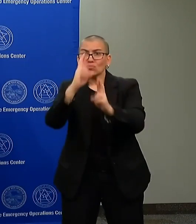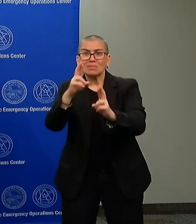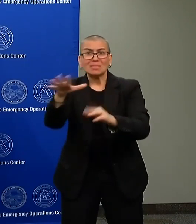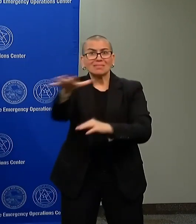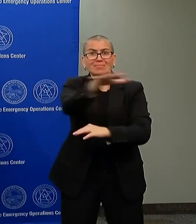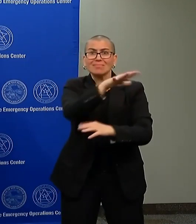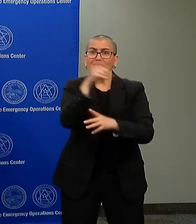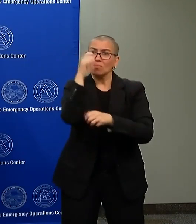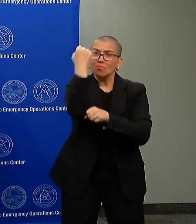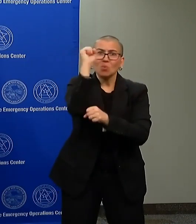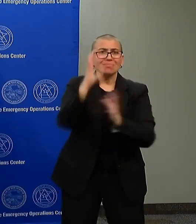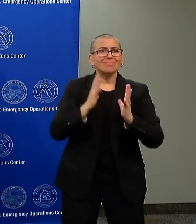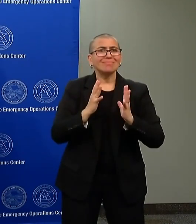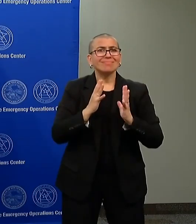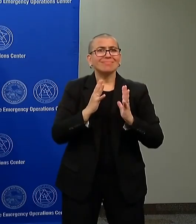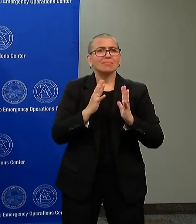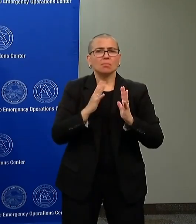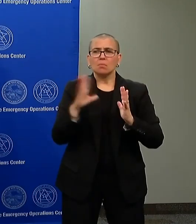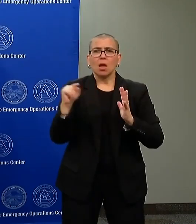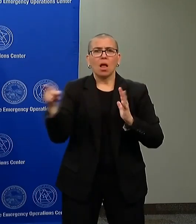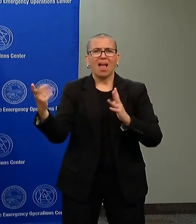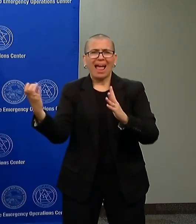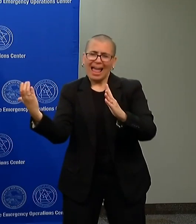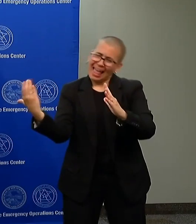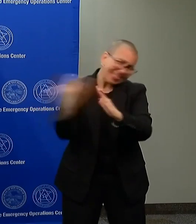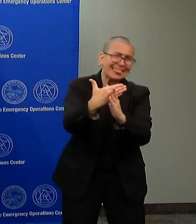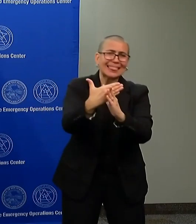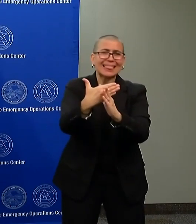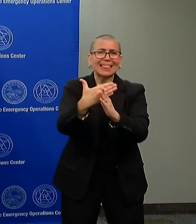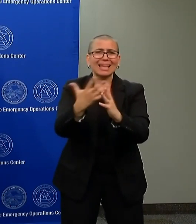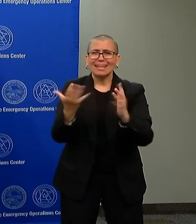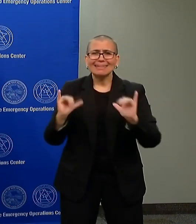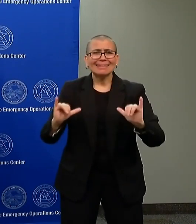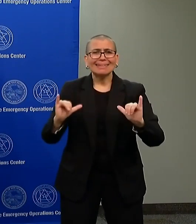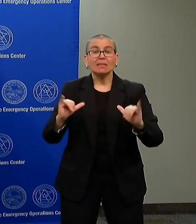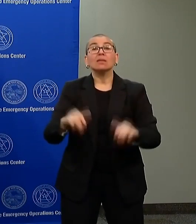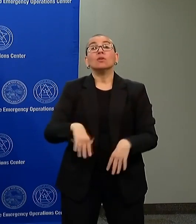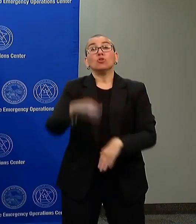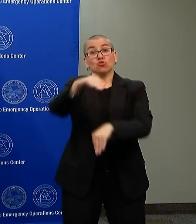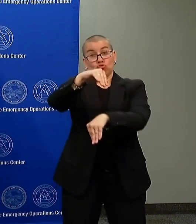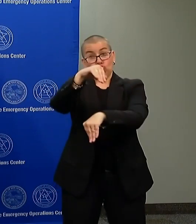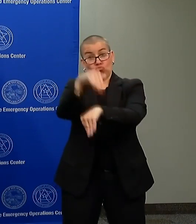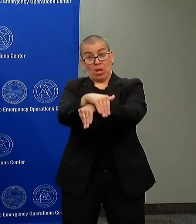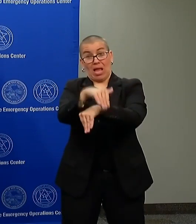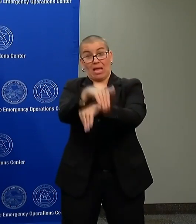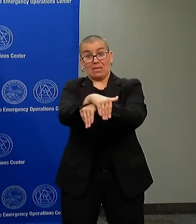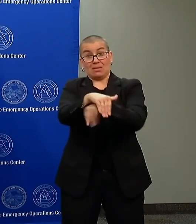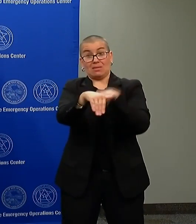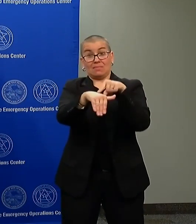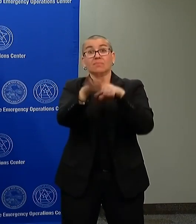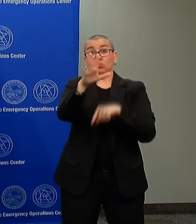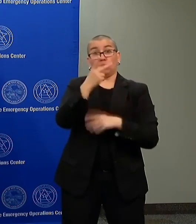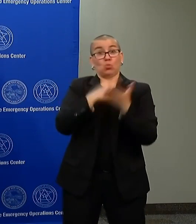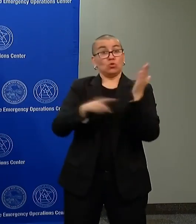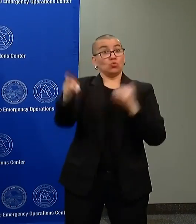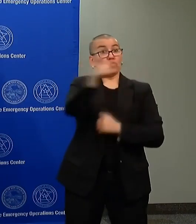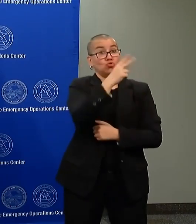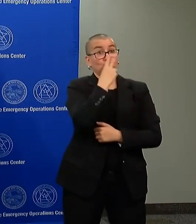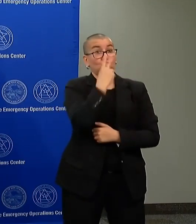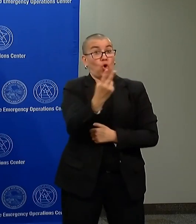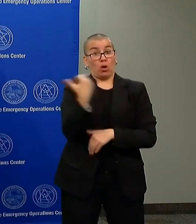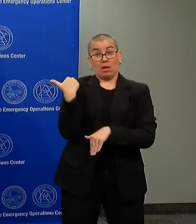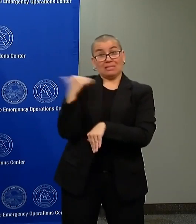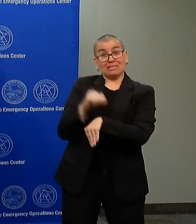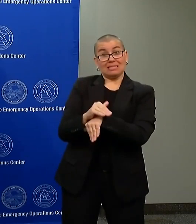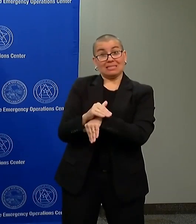people tonight. What I believe and I think setting the expectations on this, what you've seen in previous nights, I think will be dwarfed by what they will do tonight.